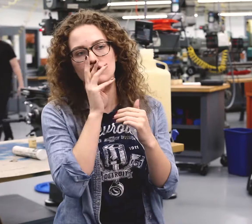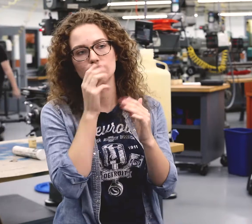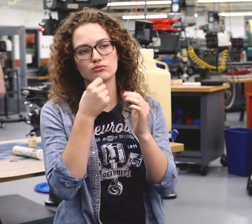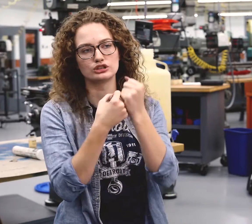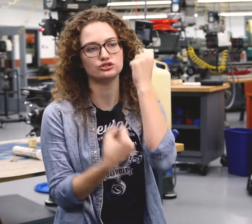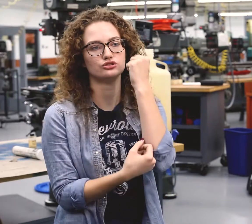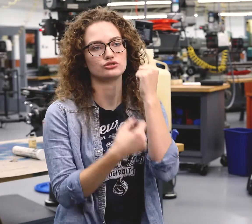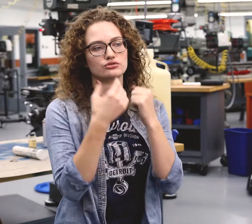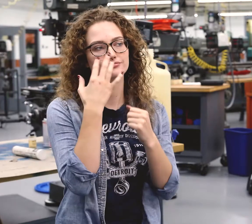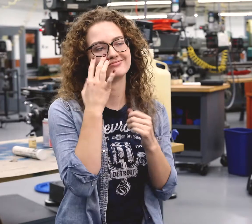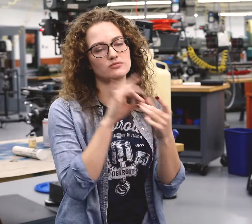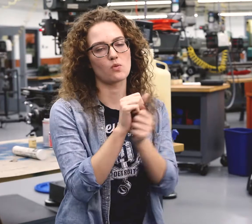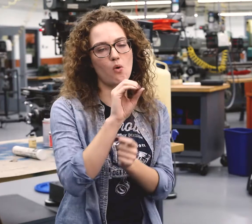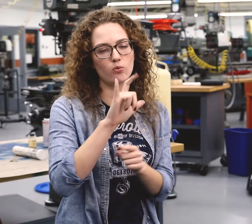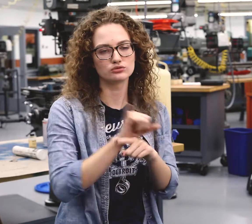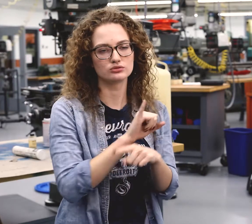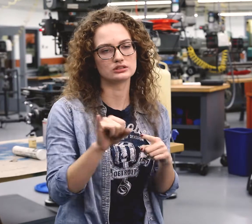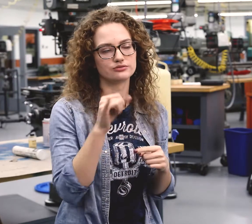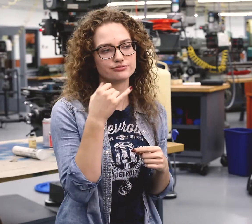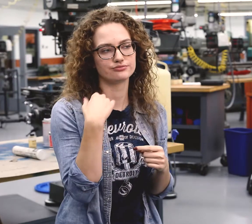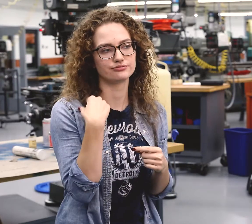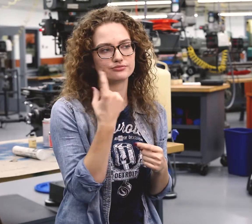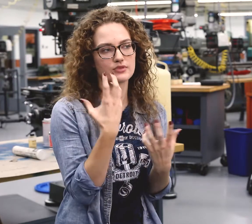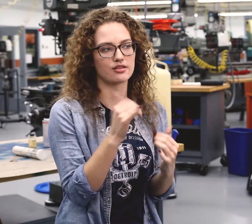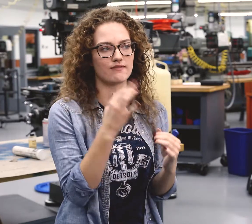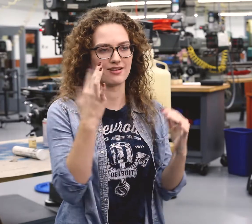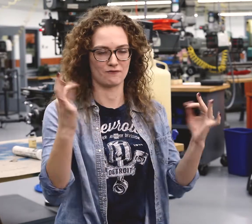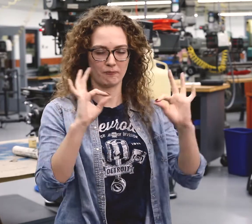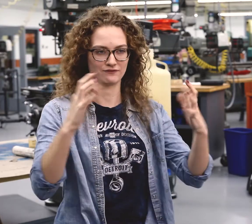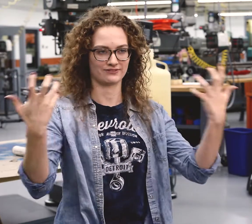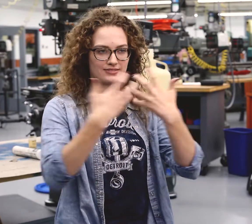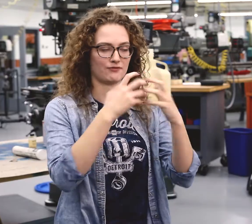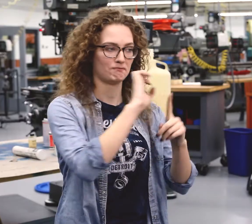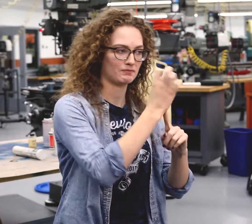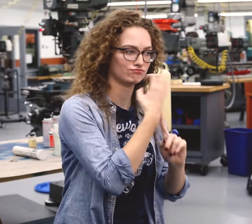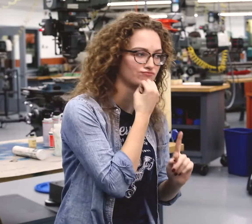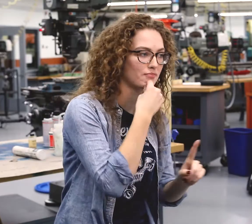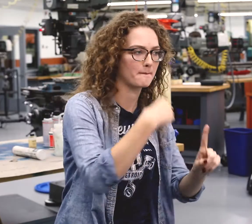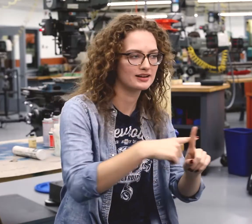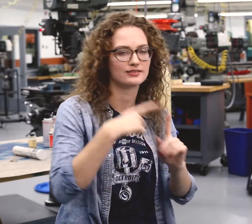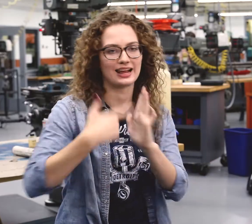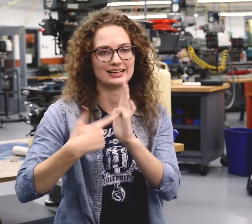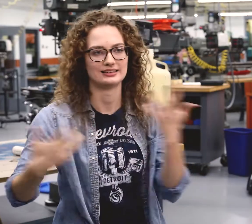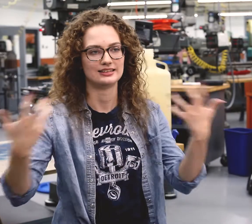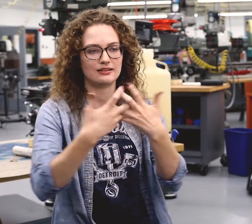structures in the oil industry. It's what I've always wanted. A perfect combination of environmental protection and welding,